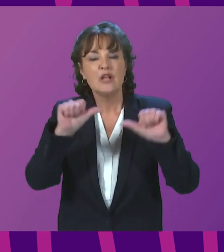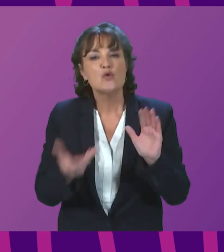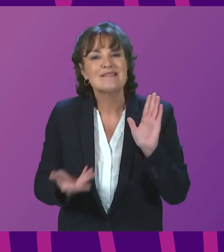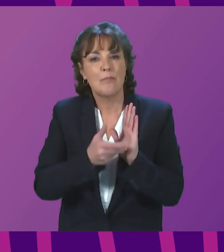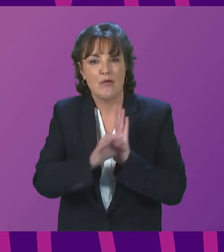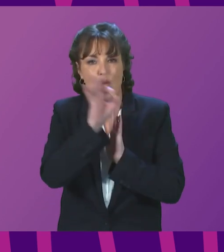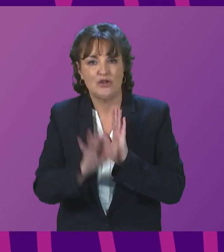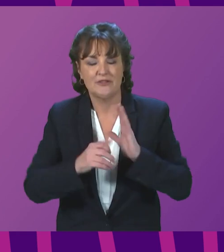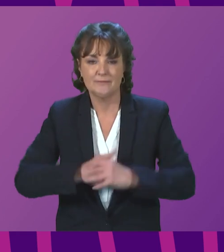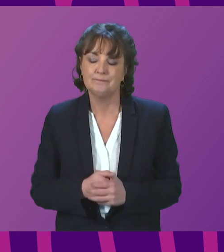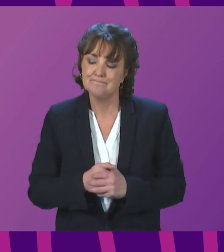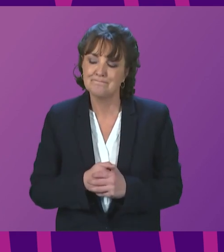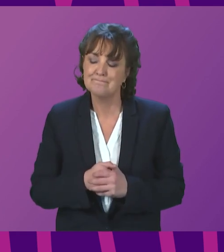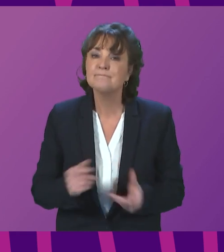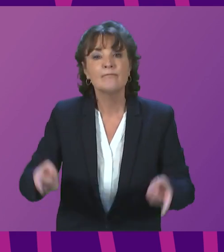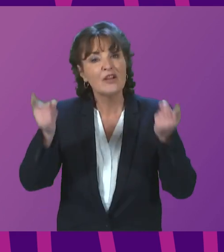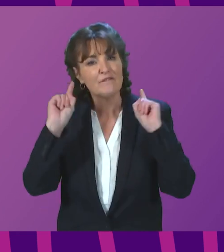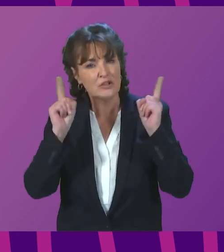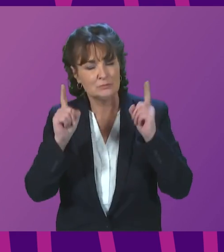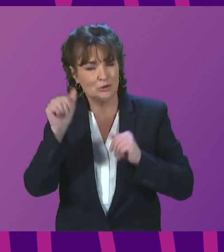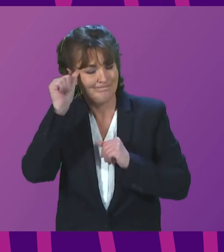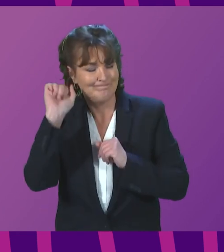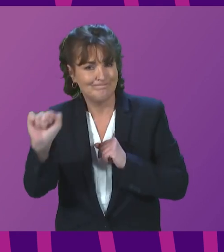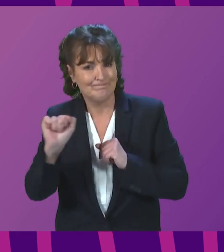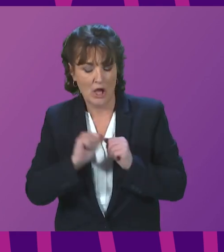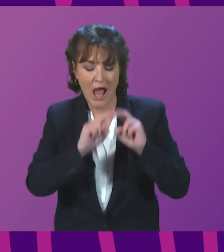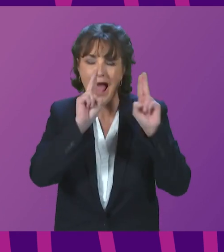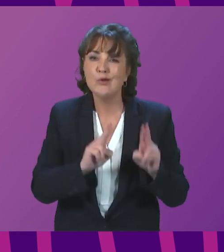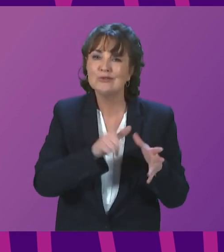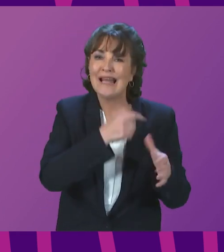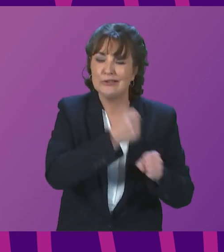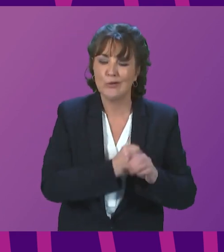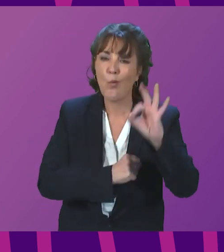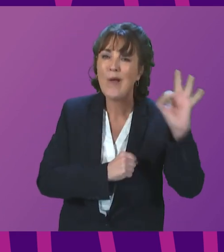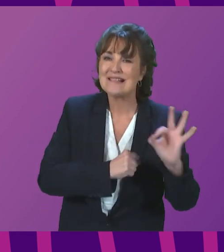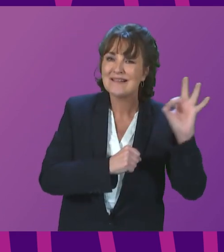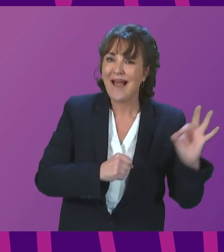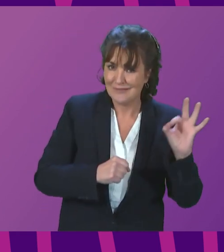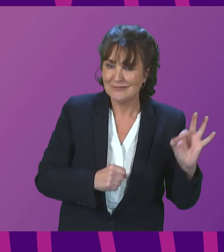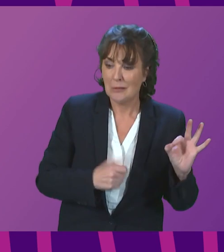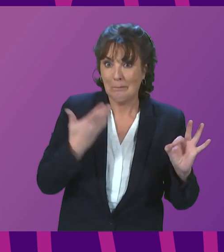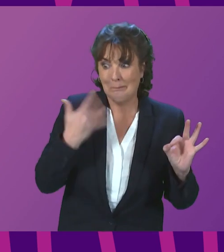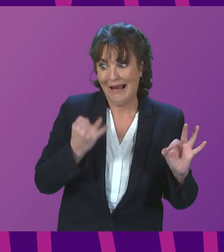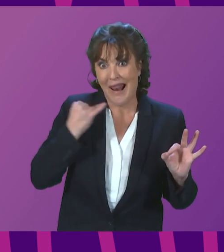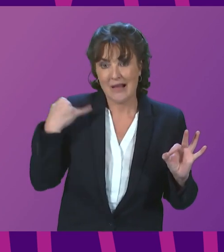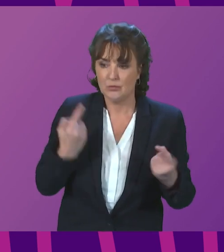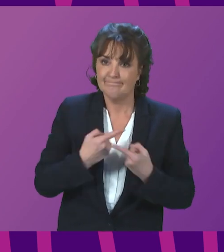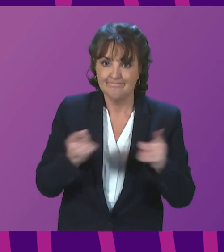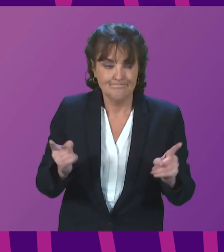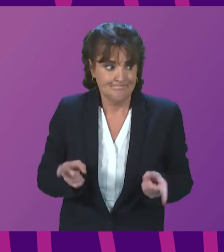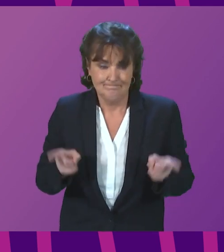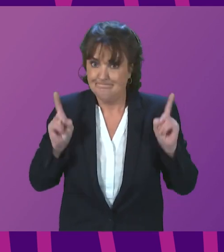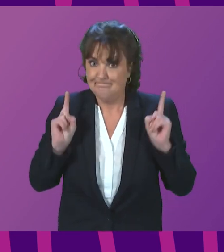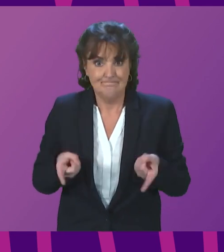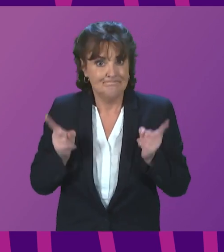The First Minister will be aware that Taoyan Nunchigal, the housing agency in the Western Isles, last week announced it would no longer be able to